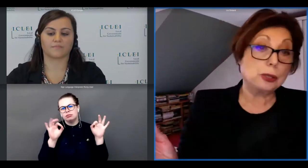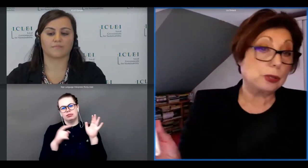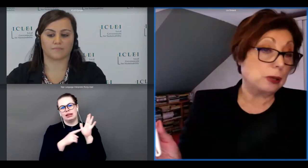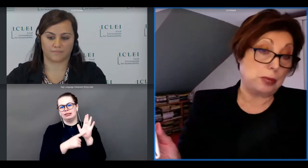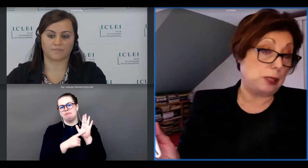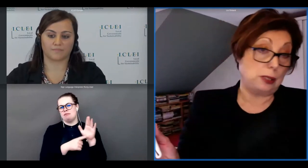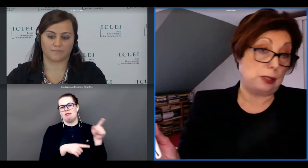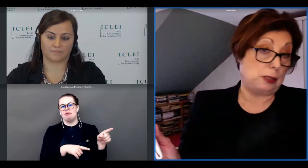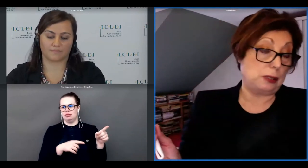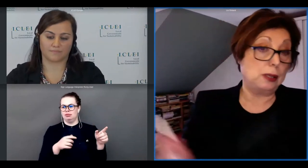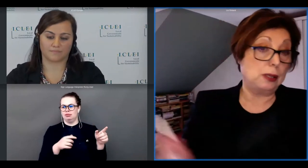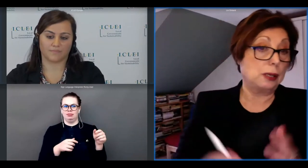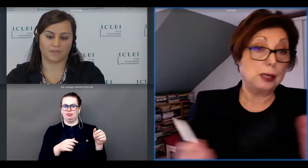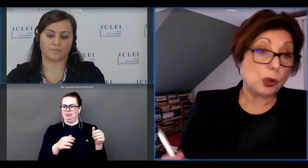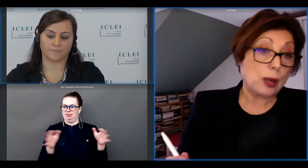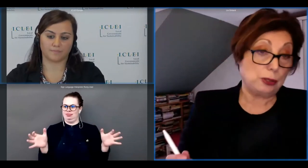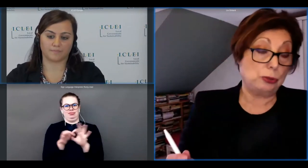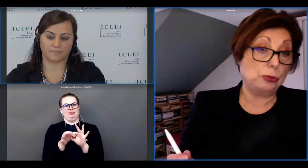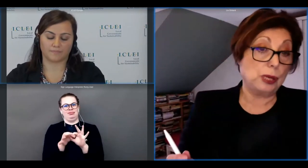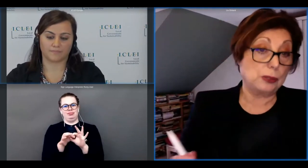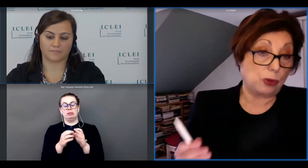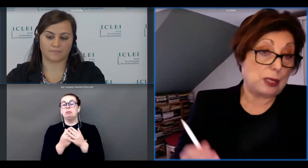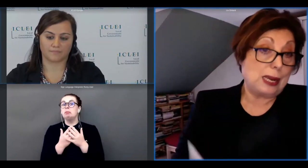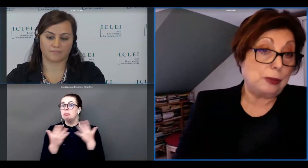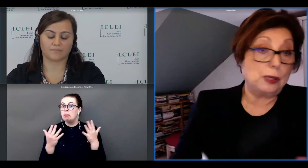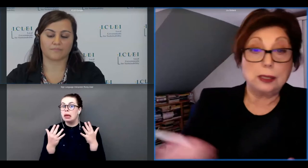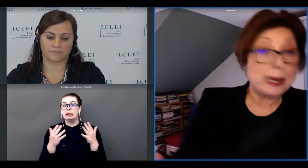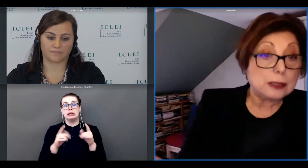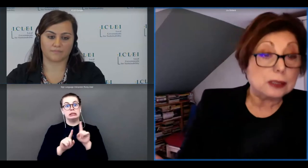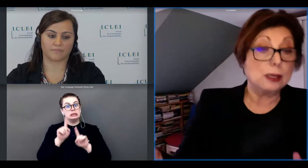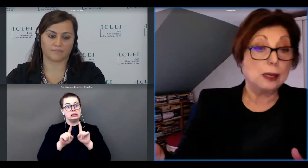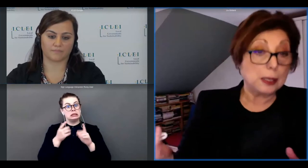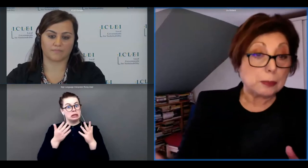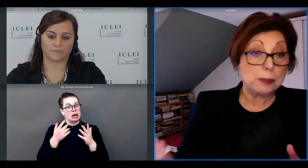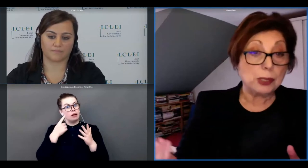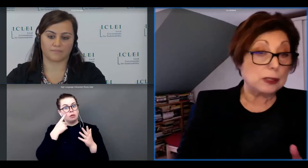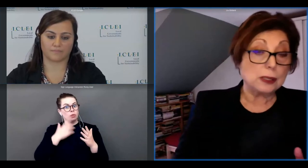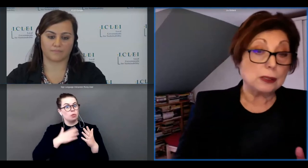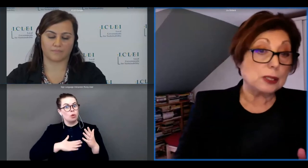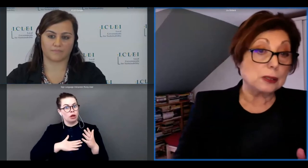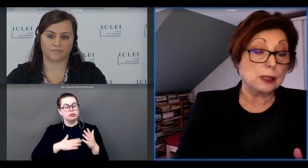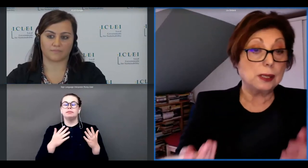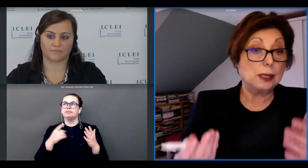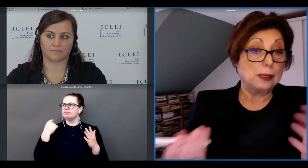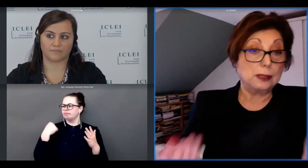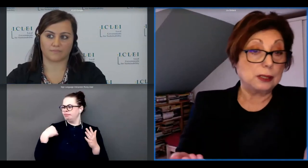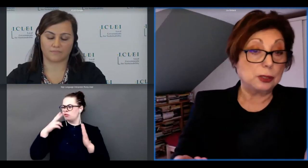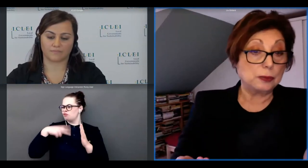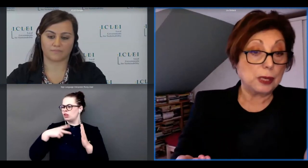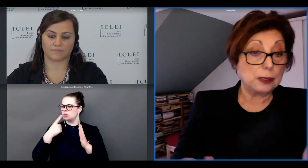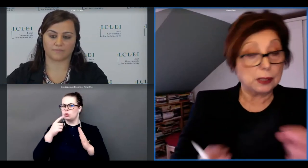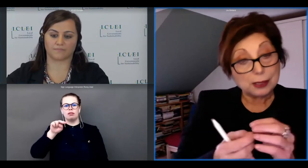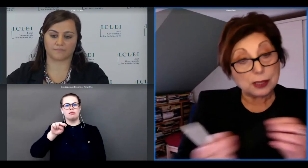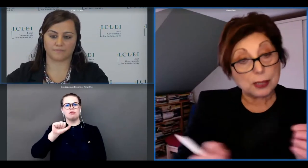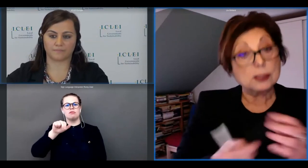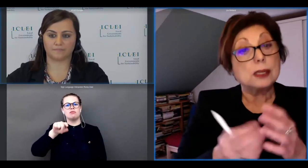and so there are many cities uh trying to do that right now and nant i remember reading recently the city of